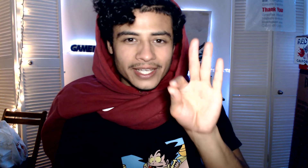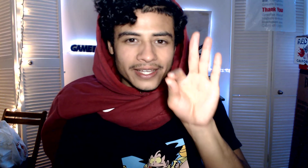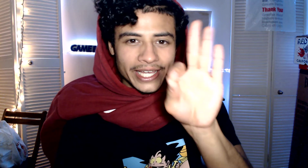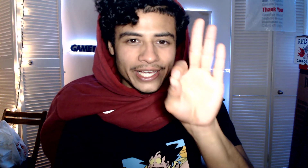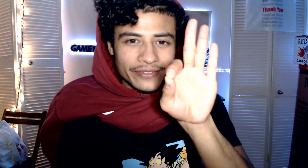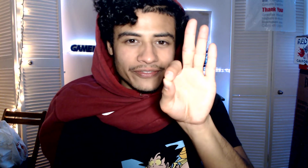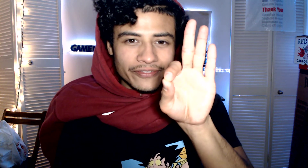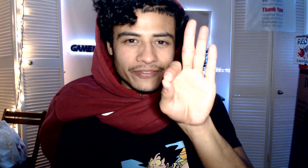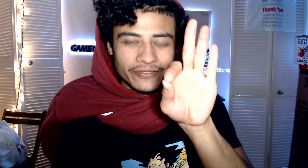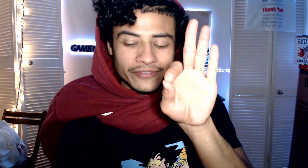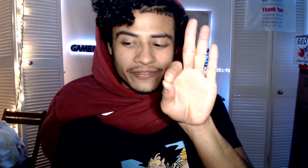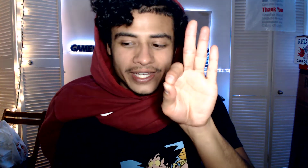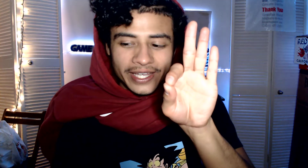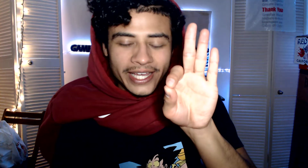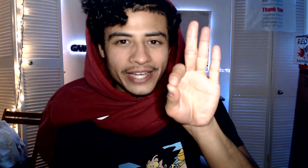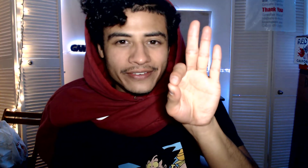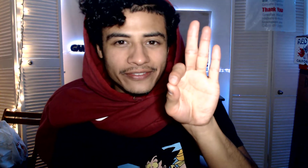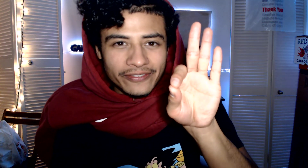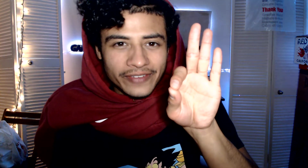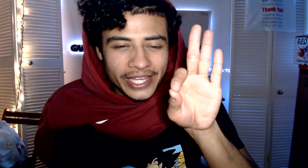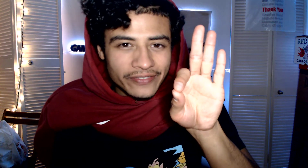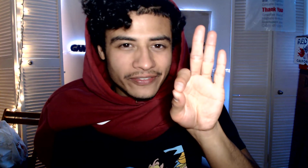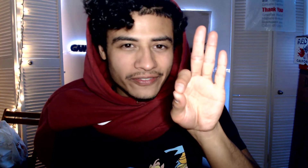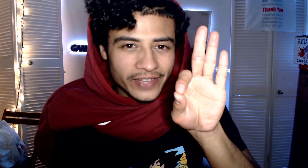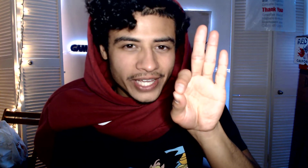F. F. F. F.